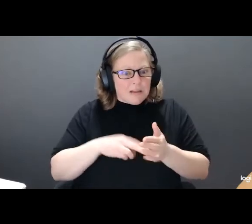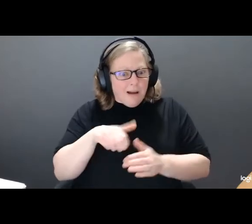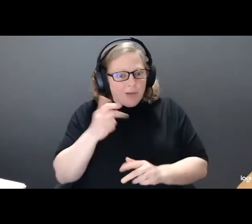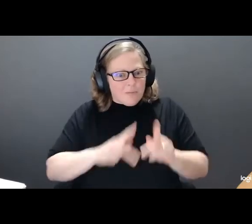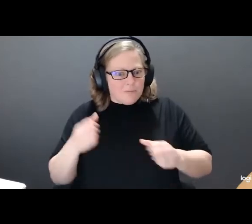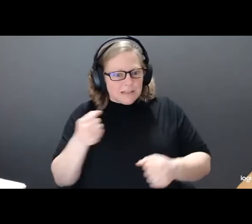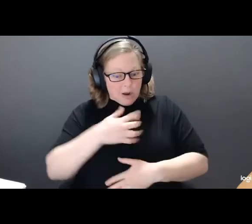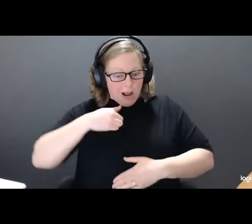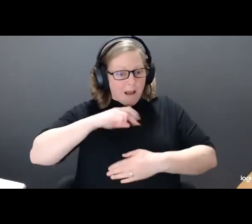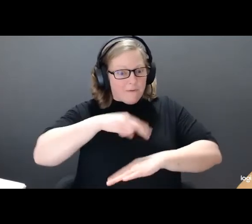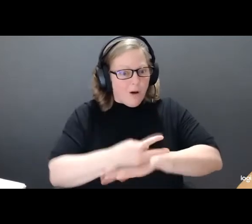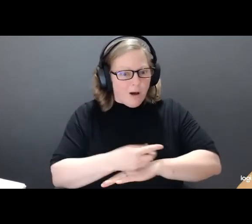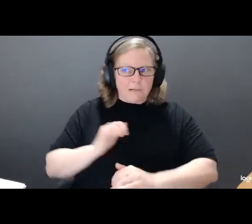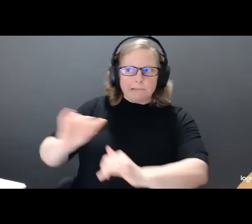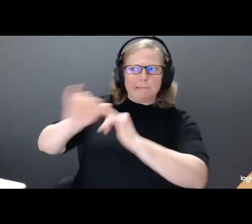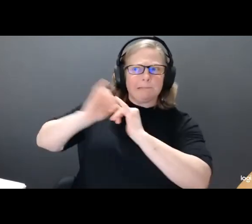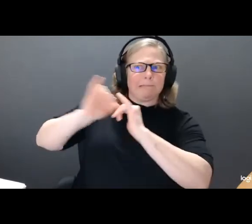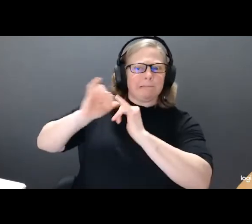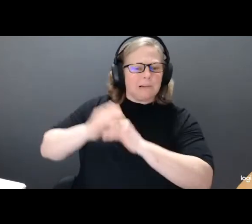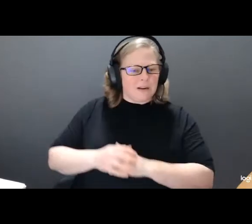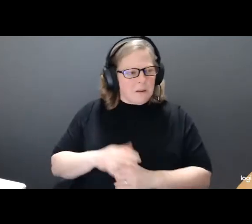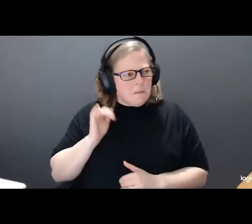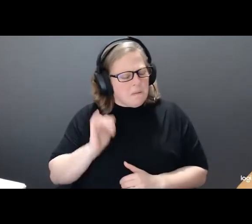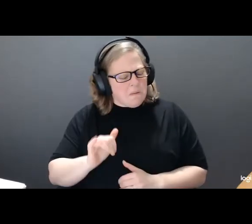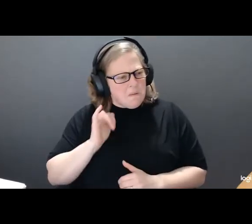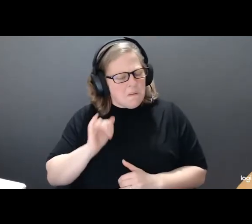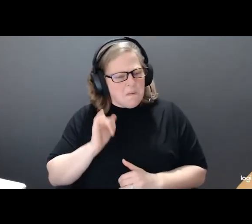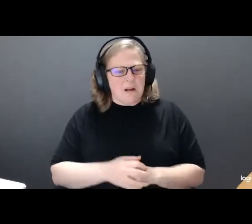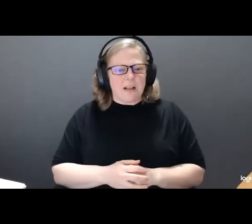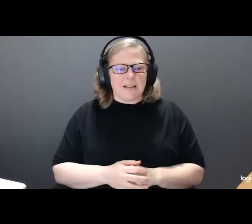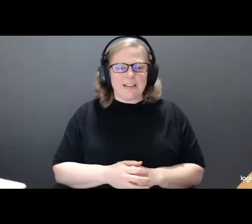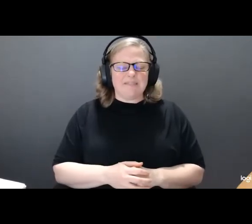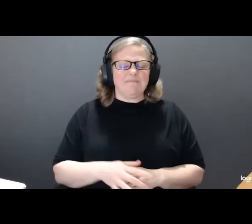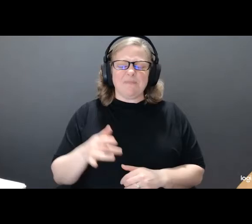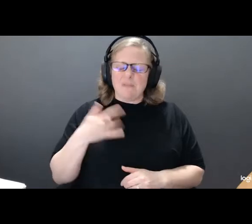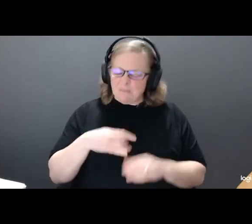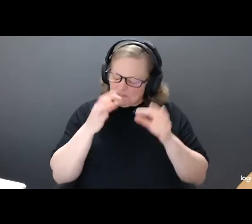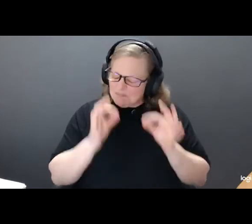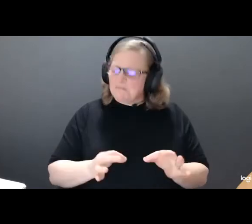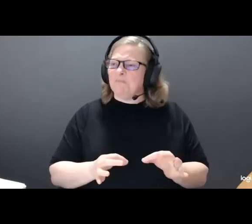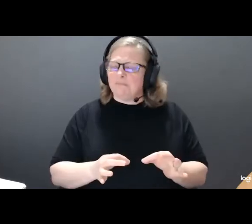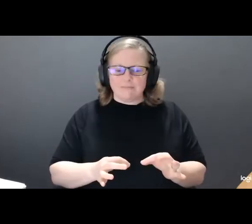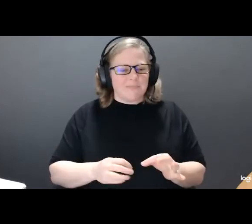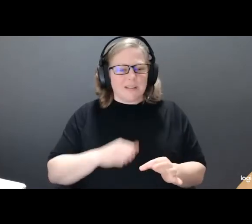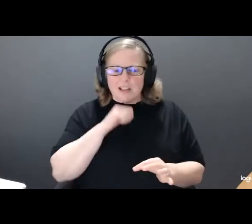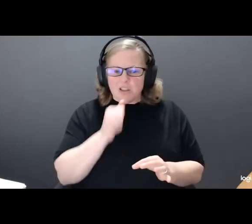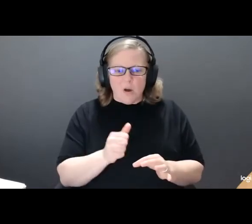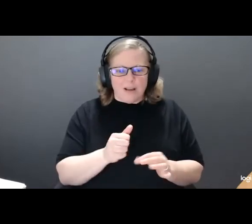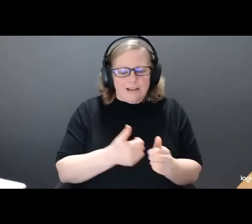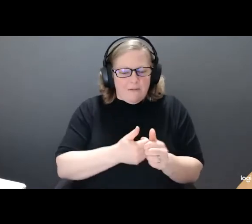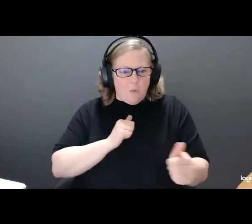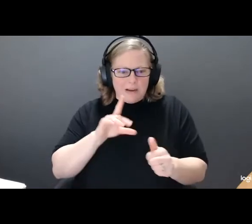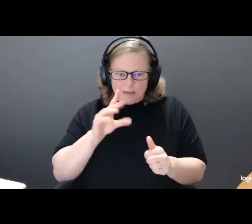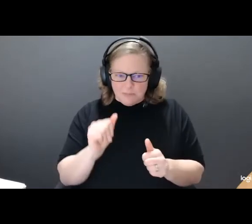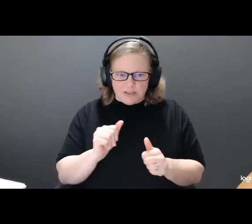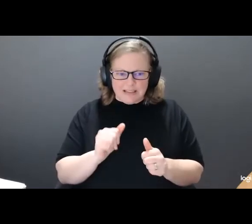Cirque du Soleil. So I realized that rather than working around my disability, I had to learn how to work with it, to move towards it